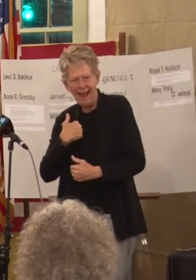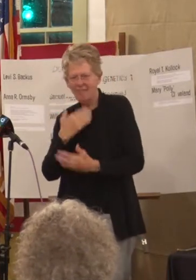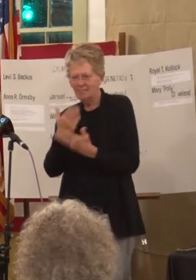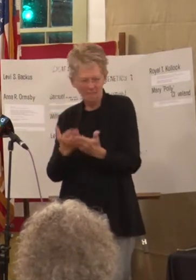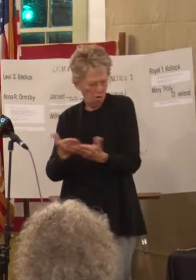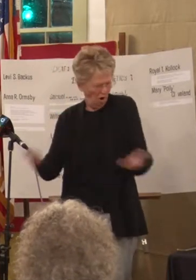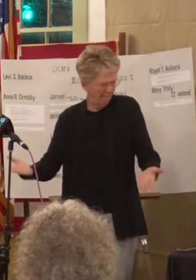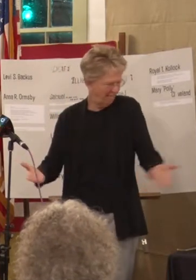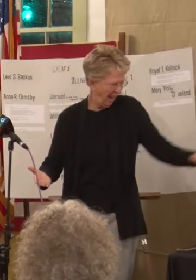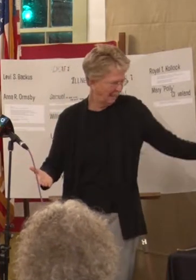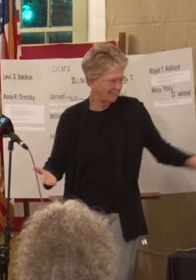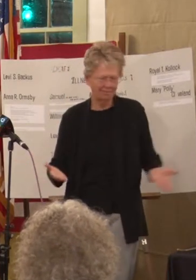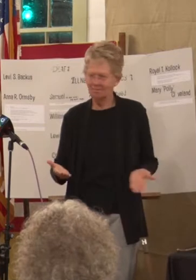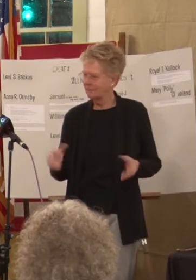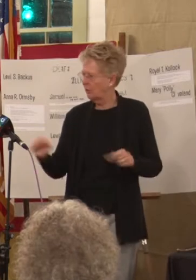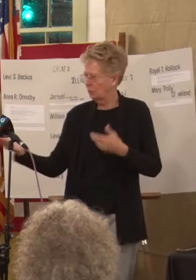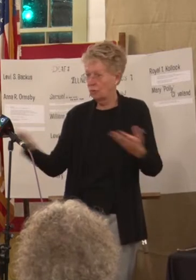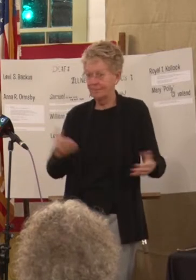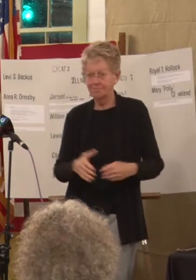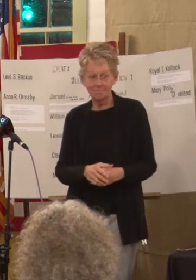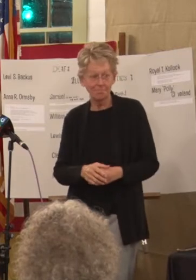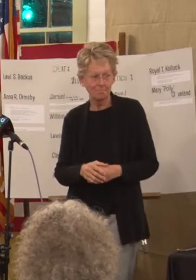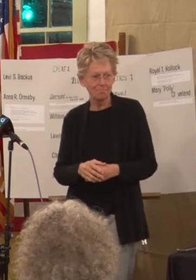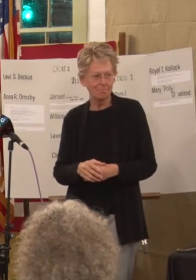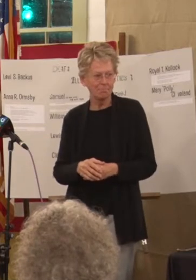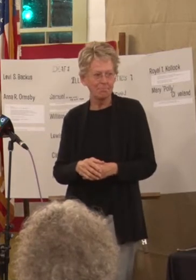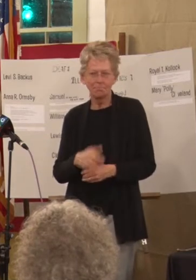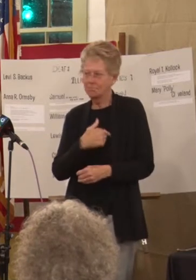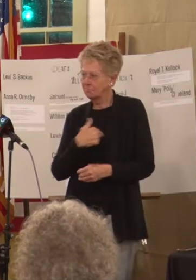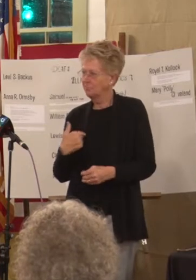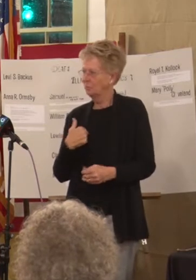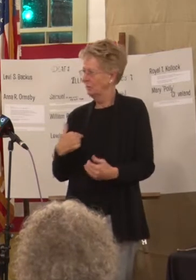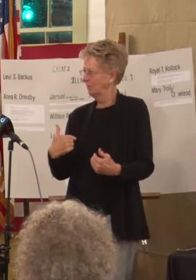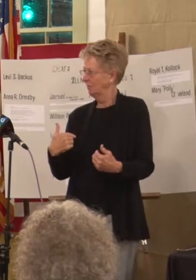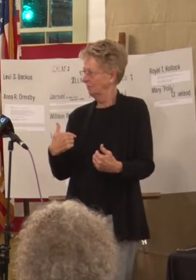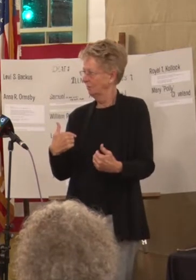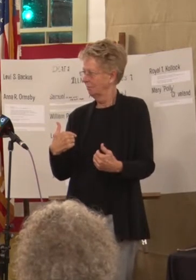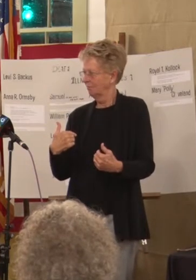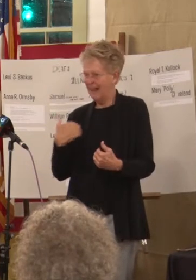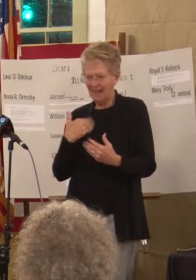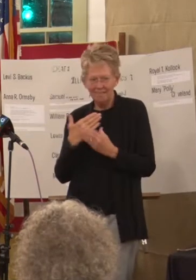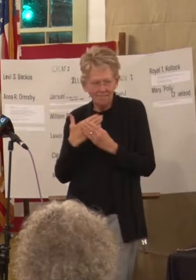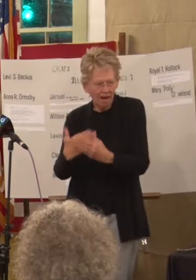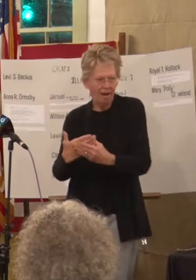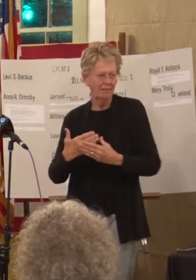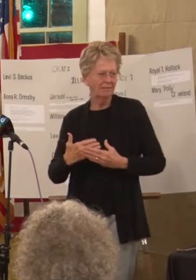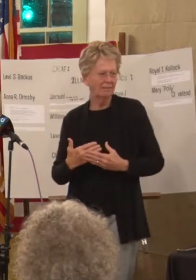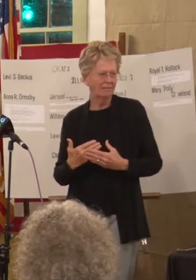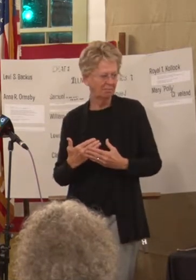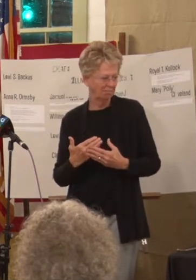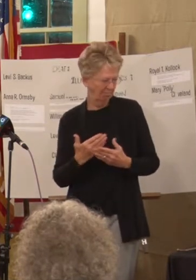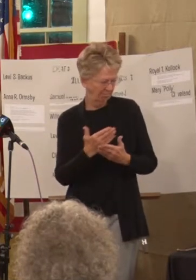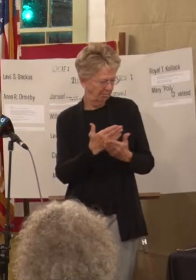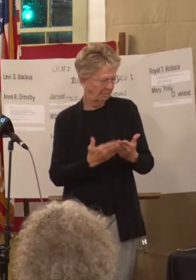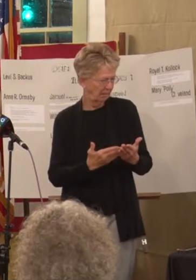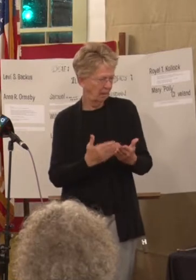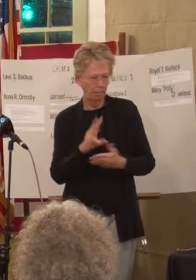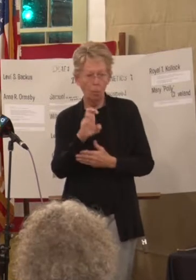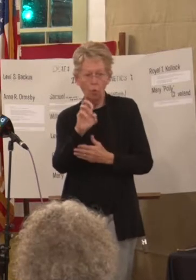to bring. So that we actually have files and some work of a